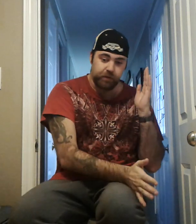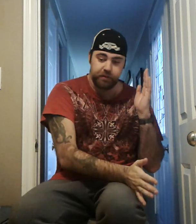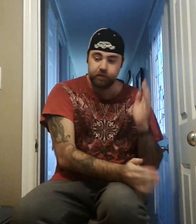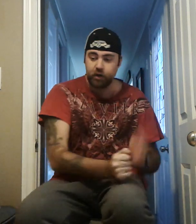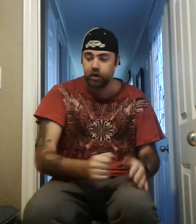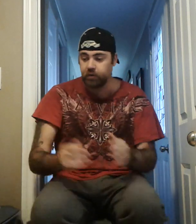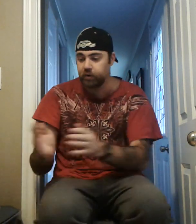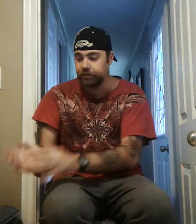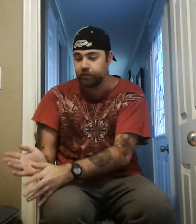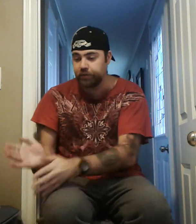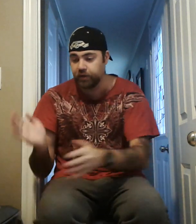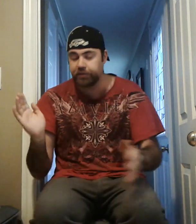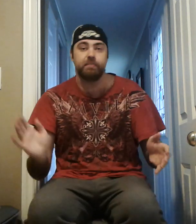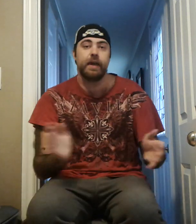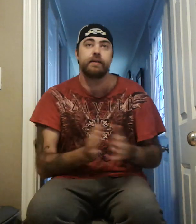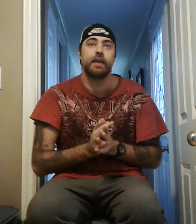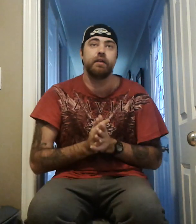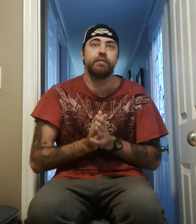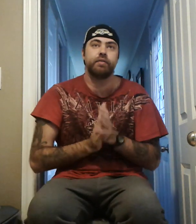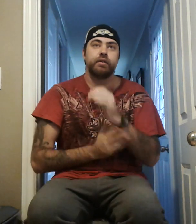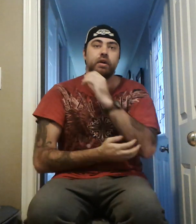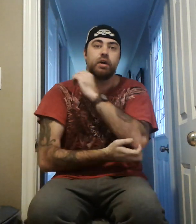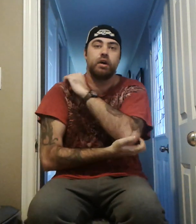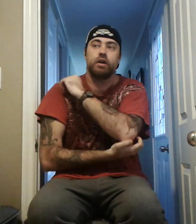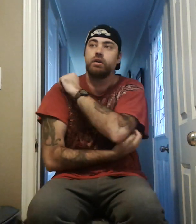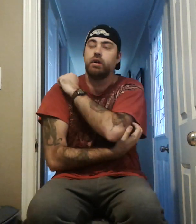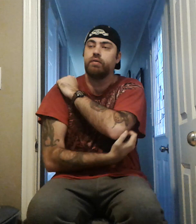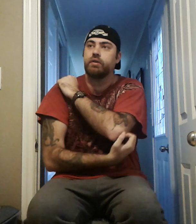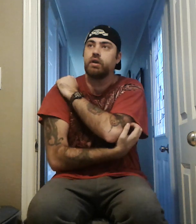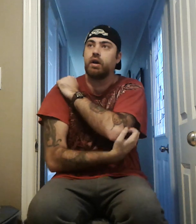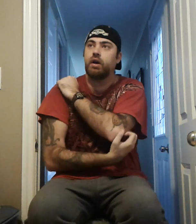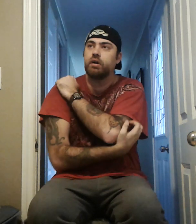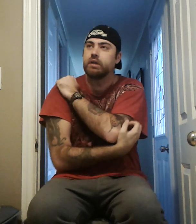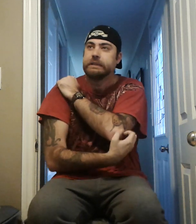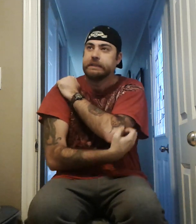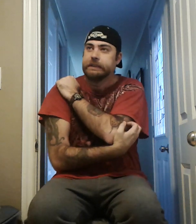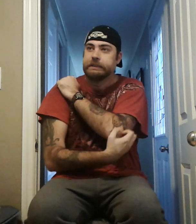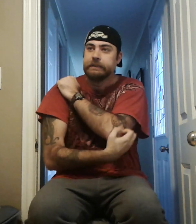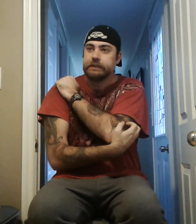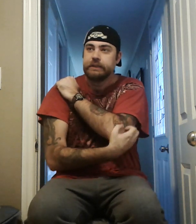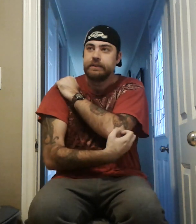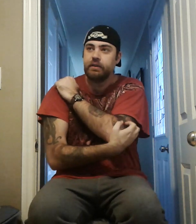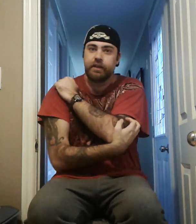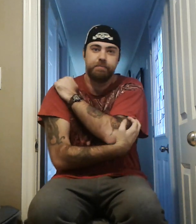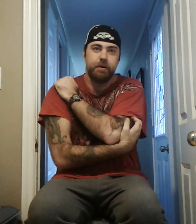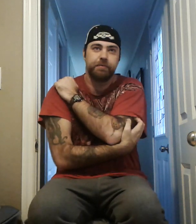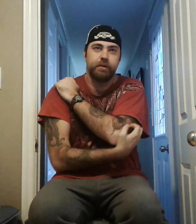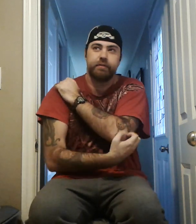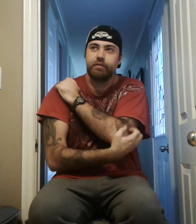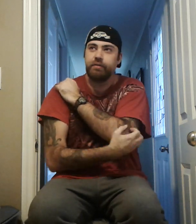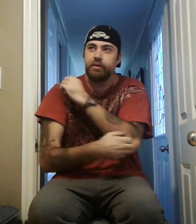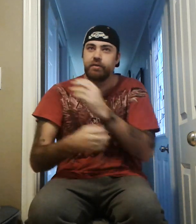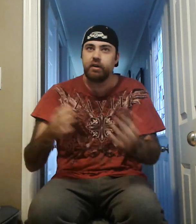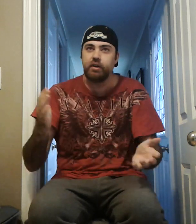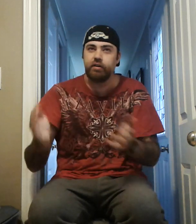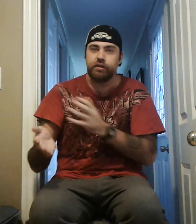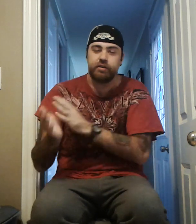was on Raw, one was on SmackDown, so it was kind of, you know, it was kind of hard, you know, like both wrestlers, and it's kind of different